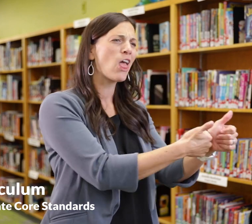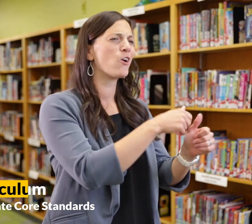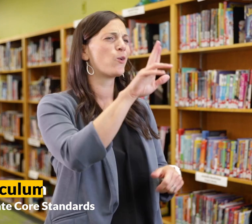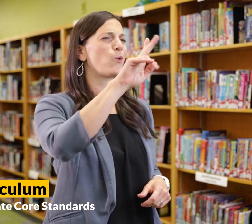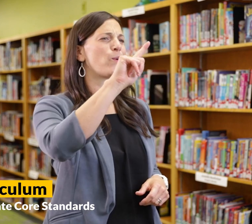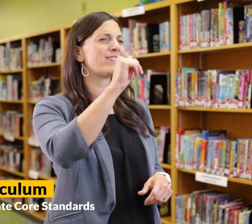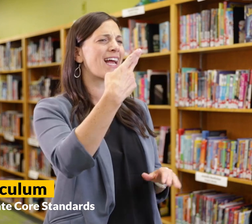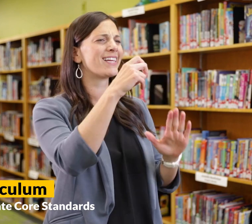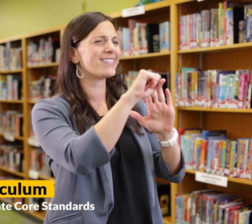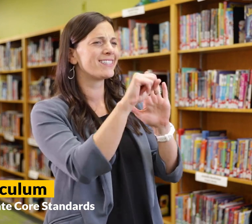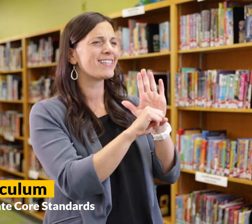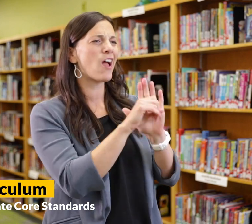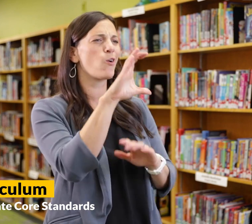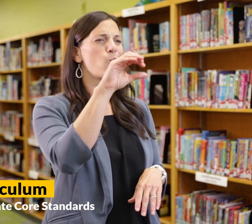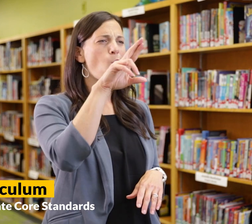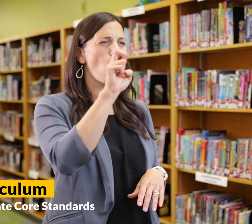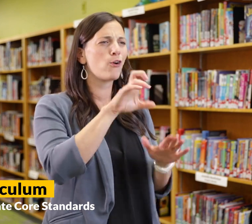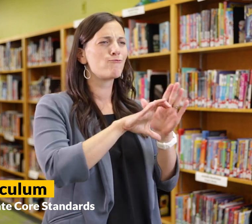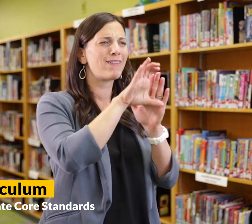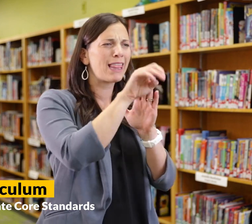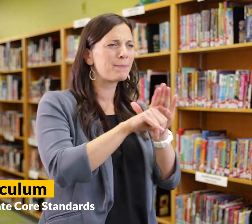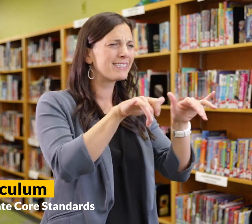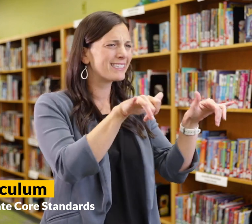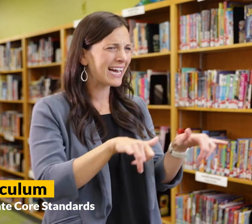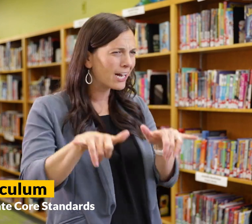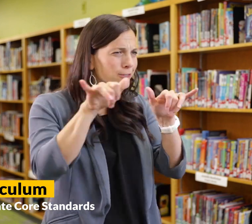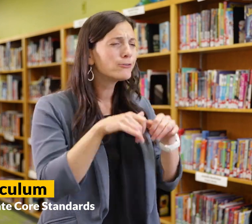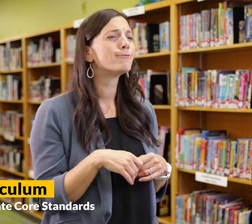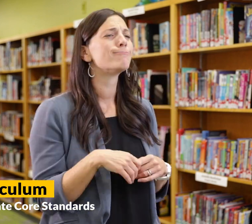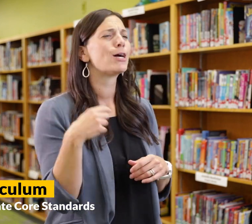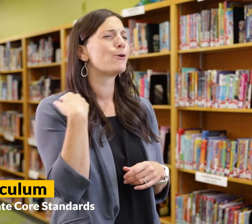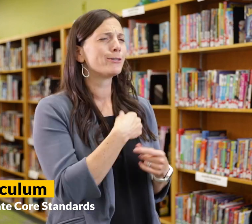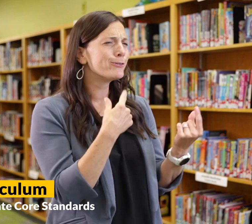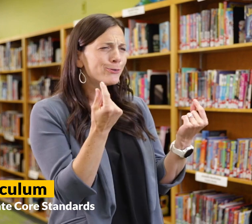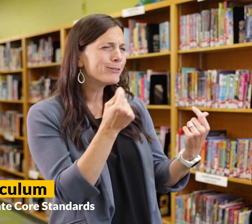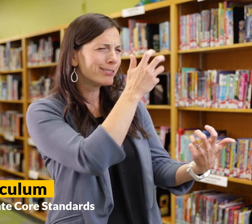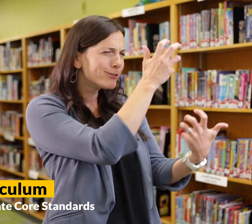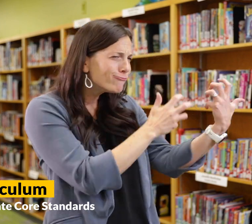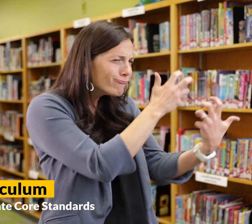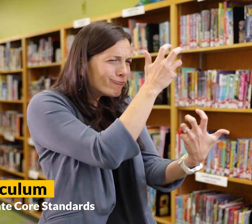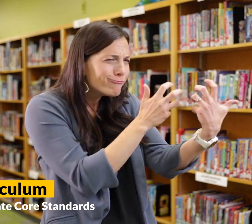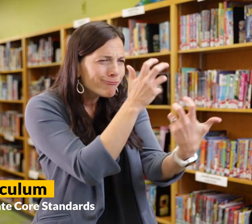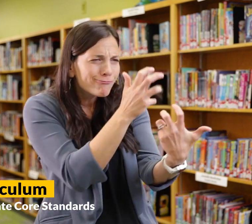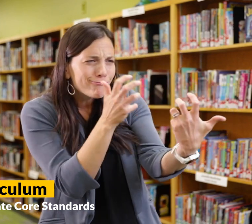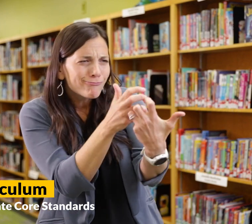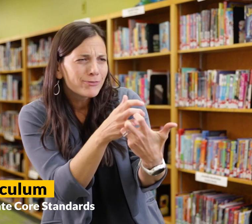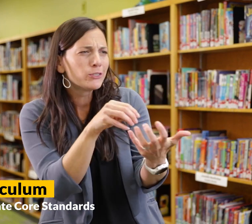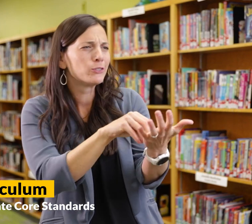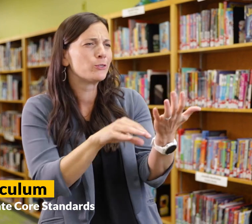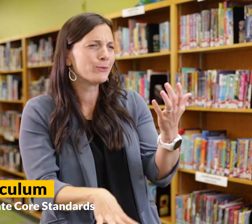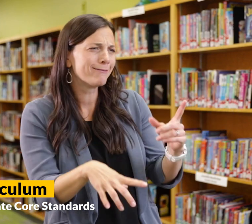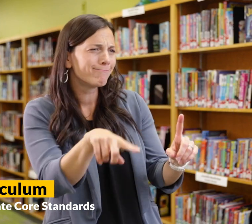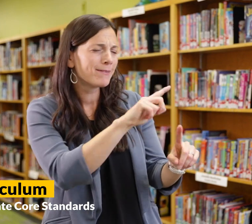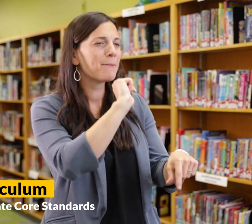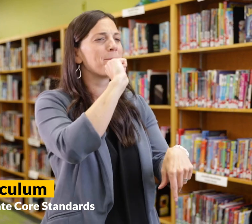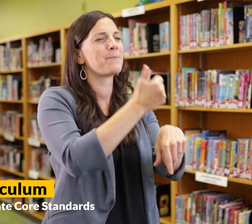At JMS, we follow the Utah State Core Curriculum Standards and adapt as appropriate for students